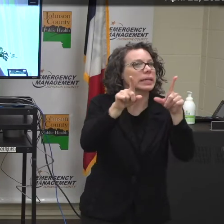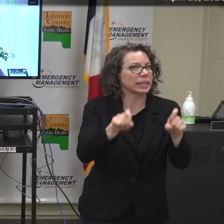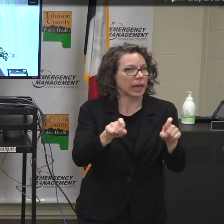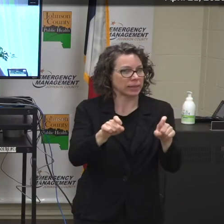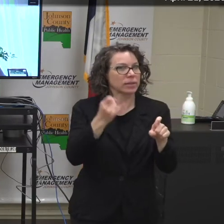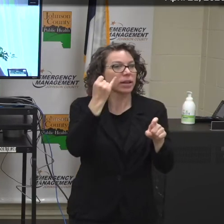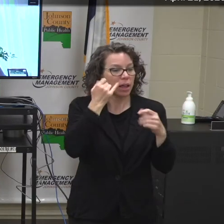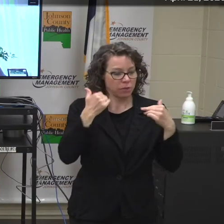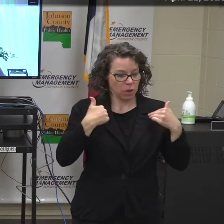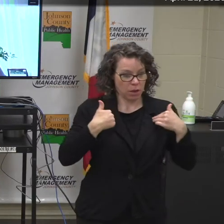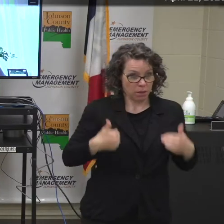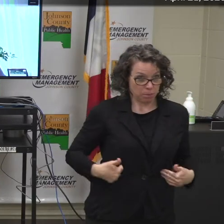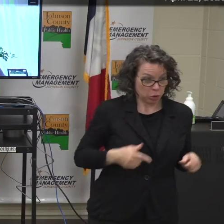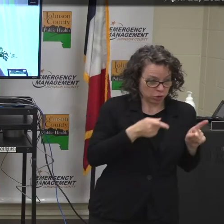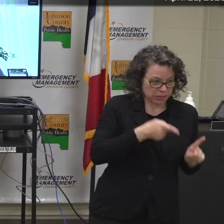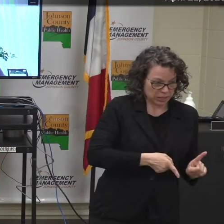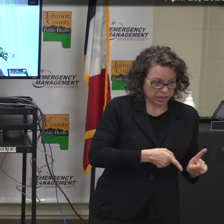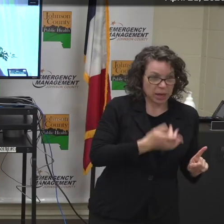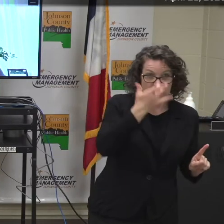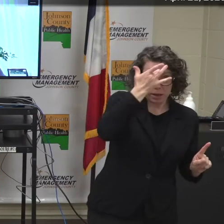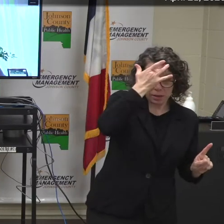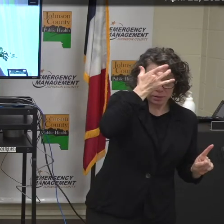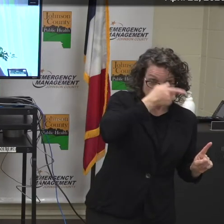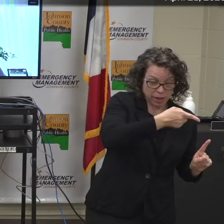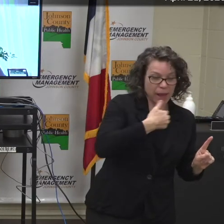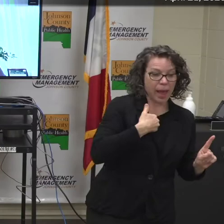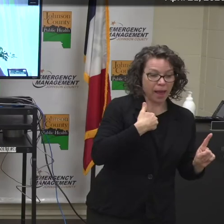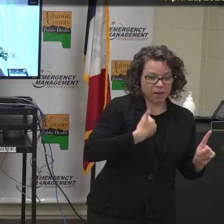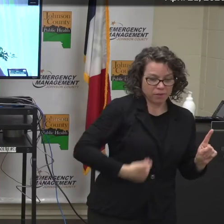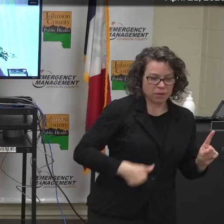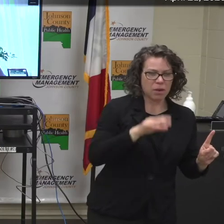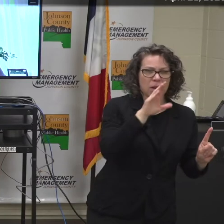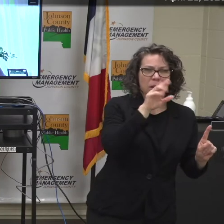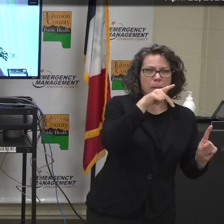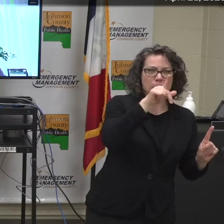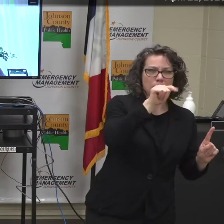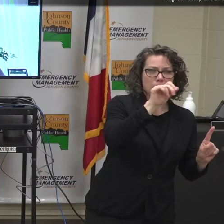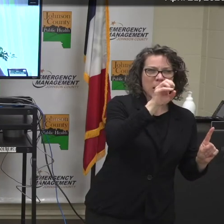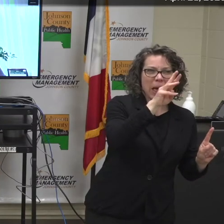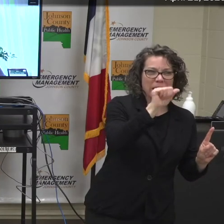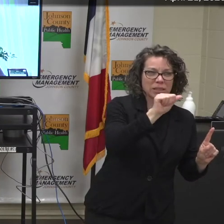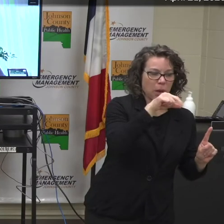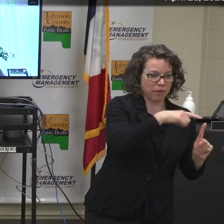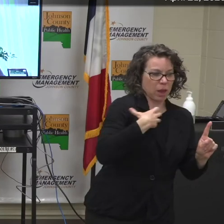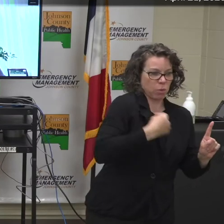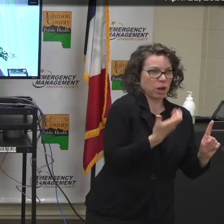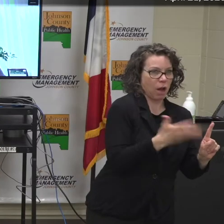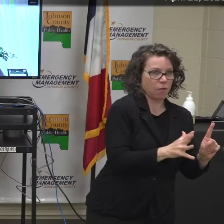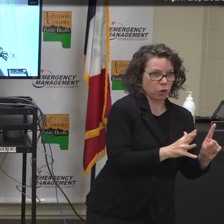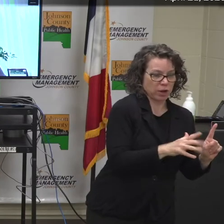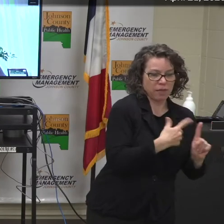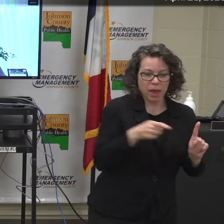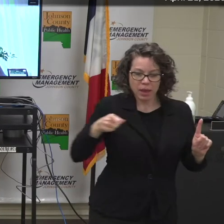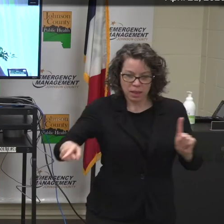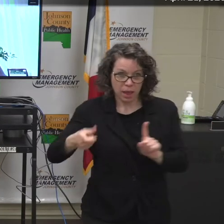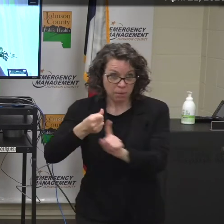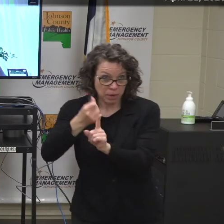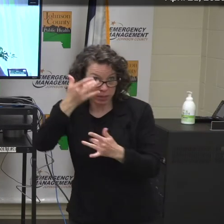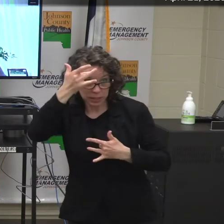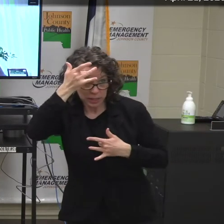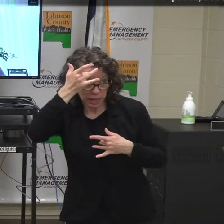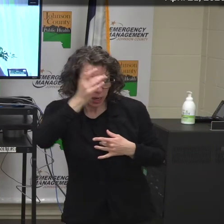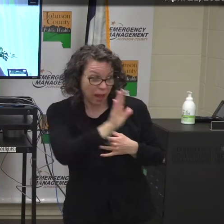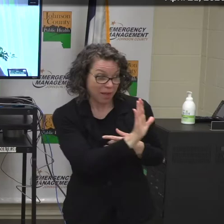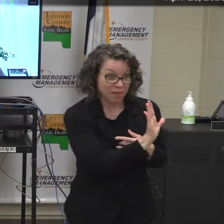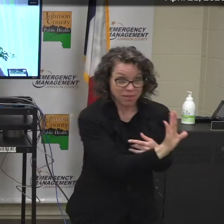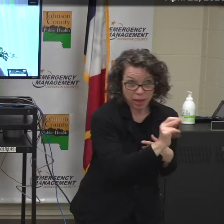has recovered from COVID-19 has substances that could improve the chances of recovery for someone else. So